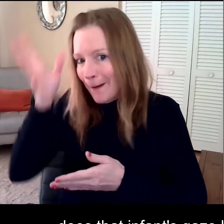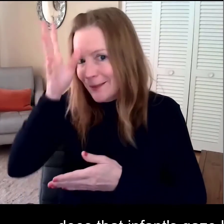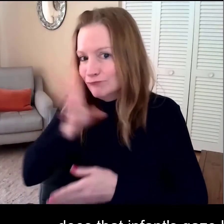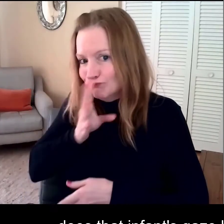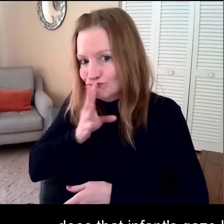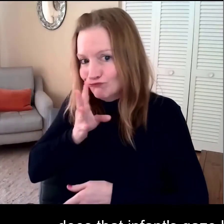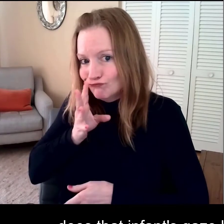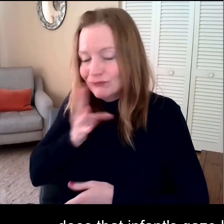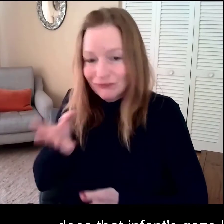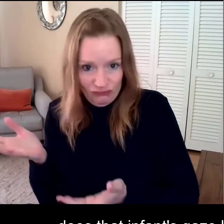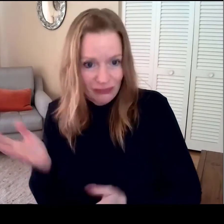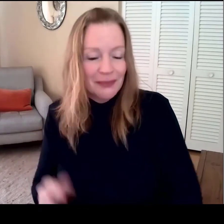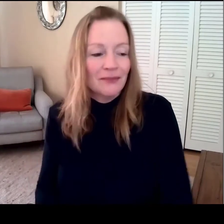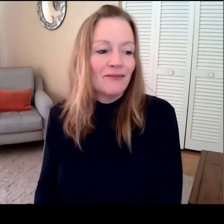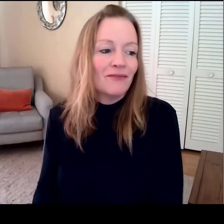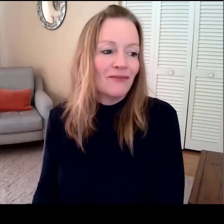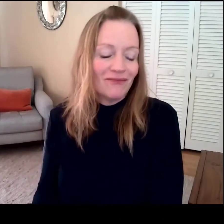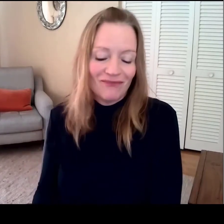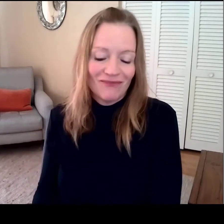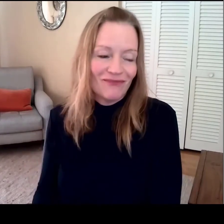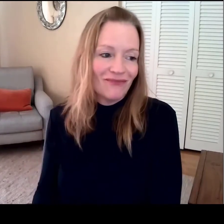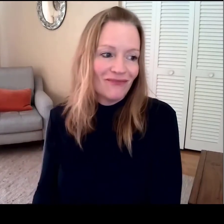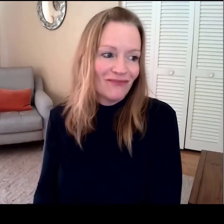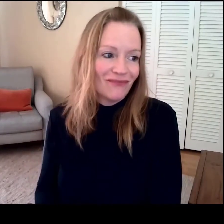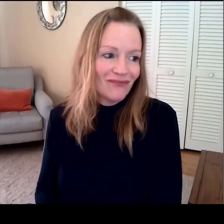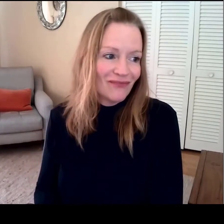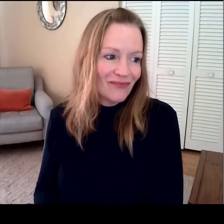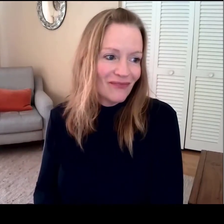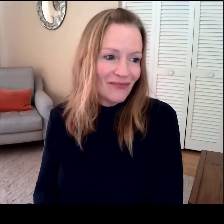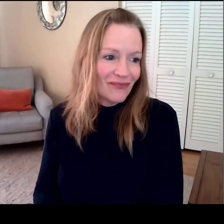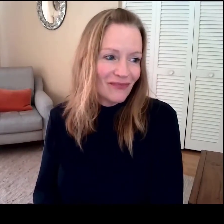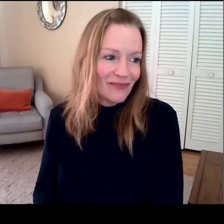different compared to infants who caregivers speak at home?